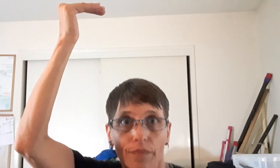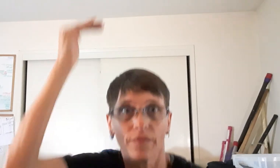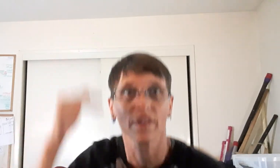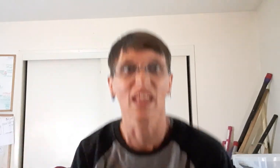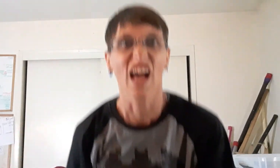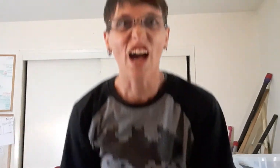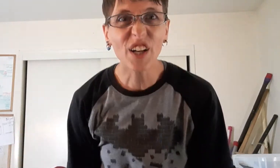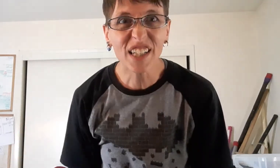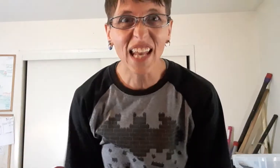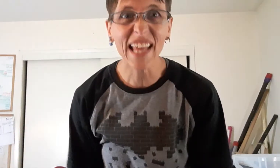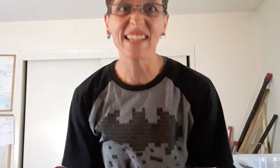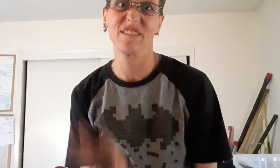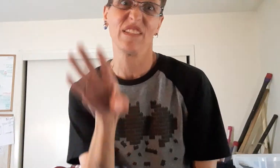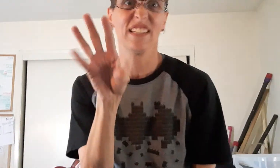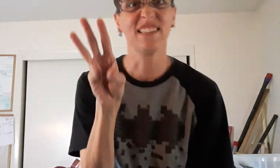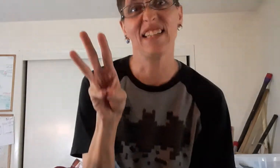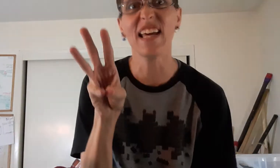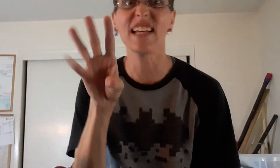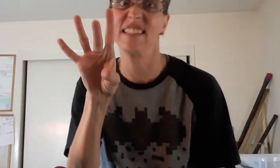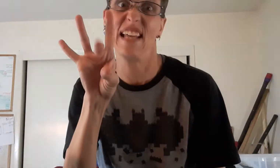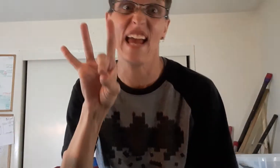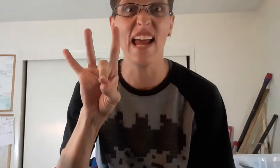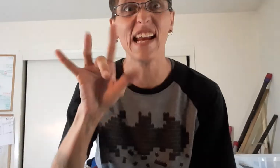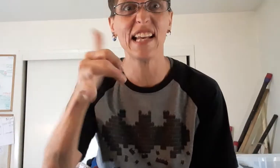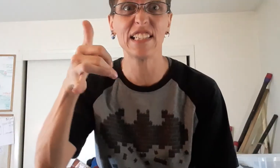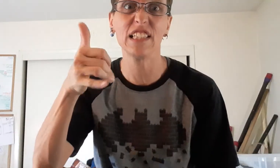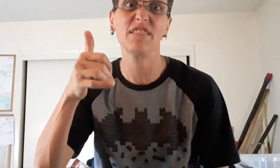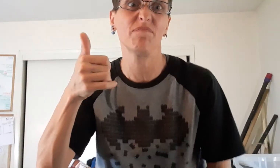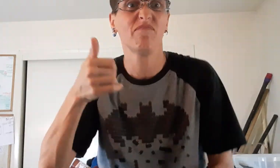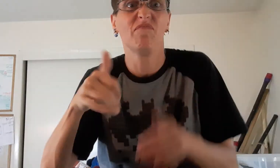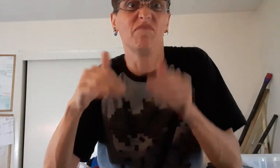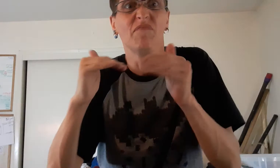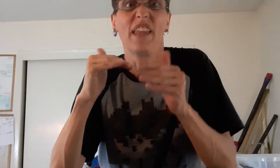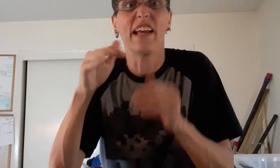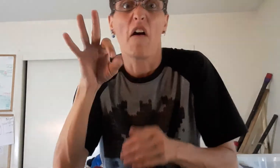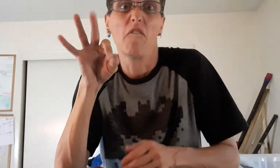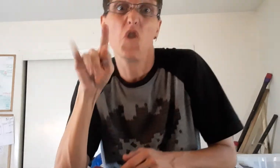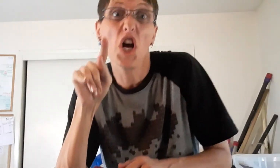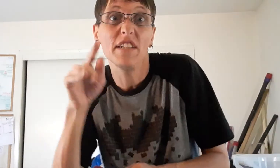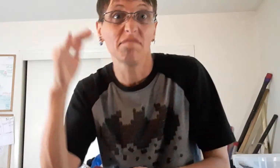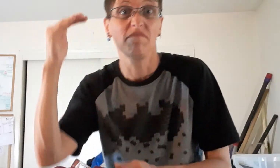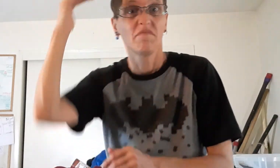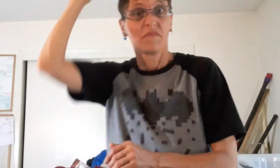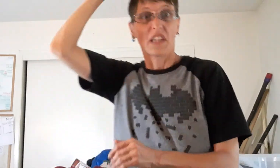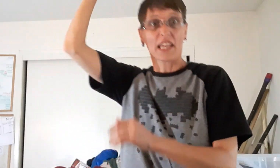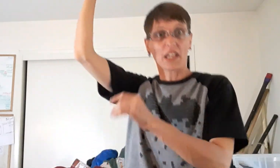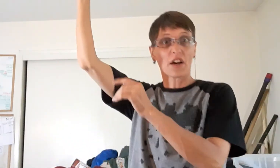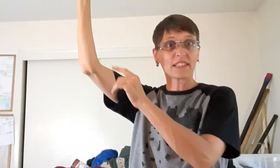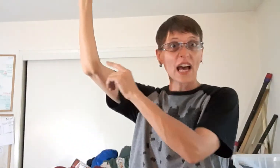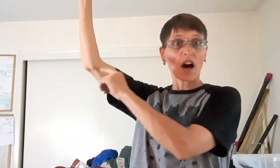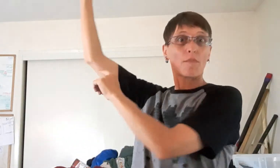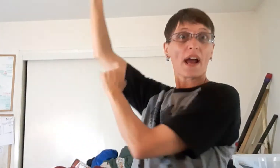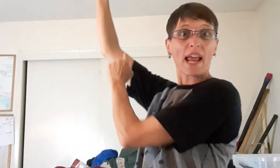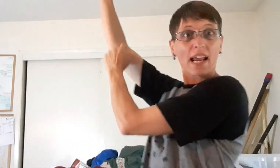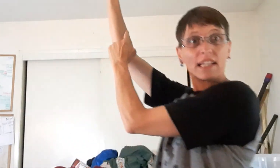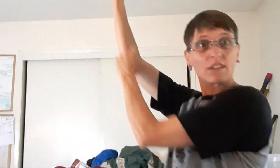A good, like, six, eight inches. Like, a foot. Like, you notice how my hand is